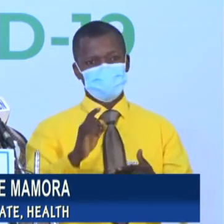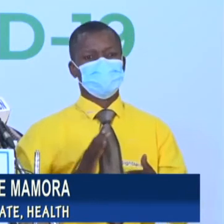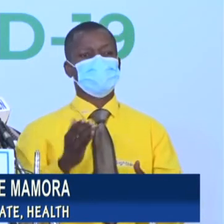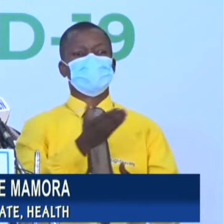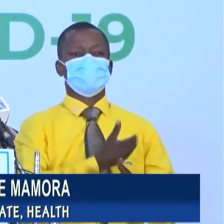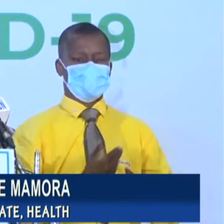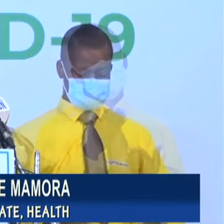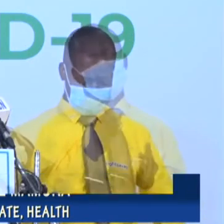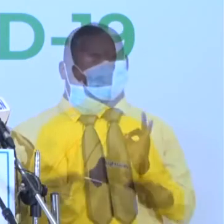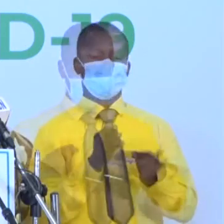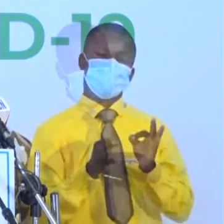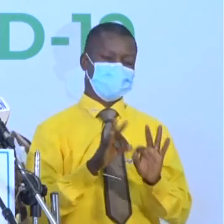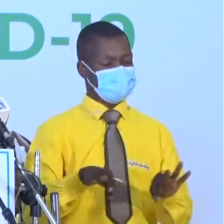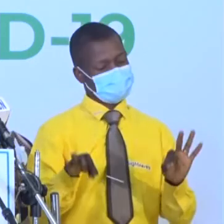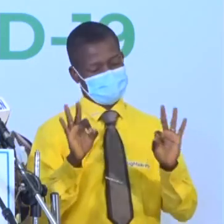health workers.